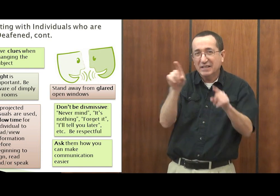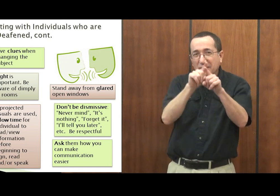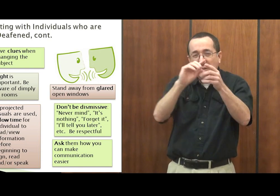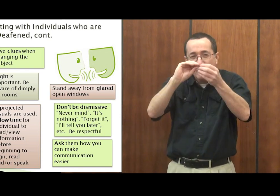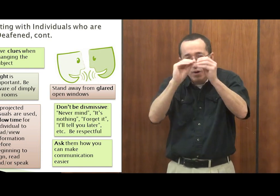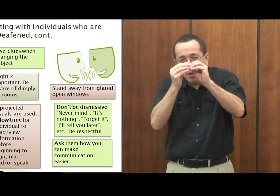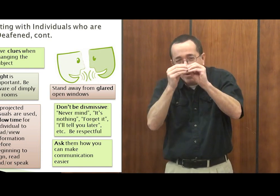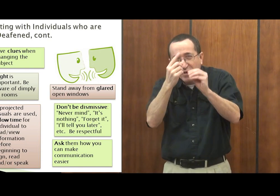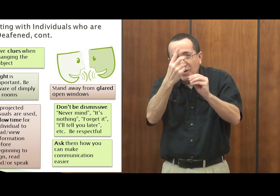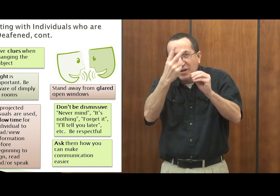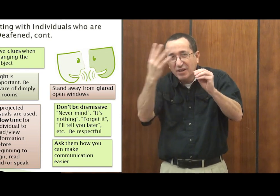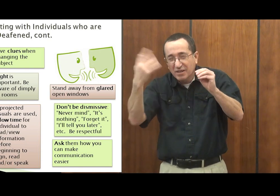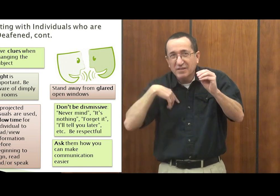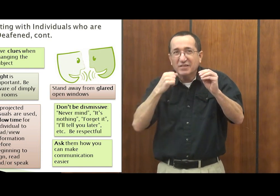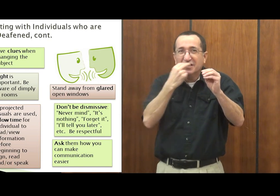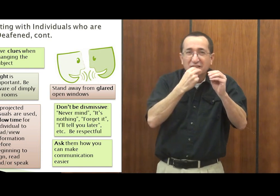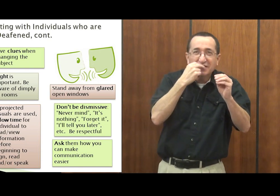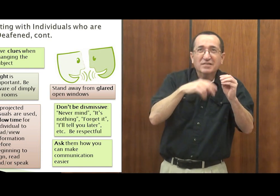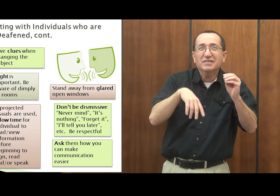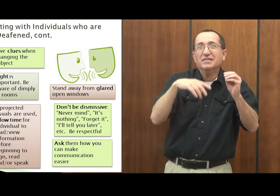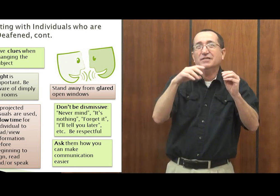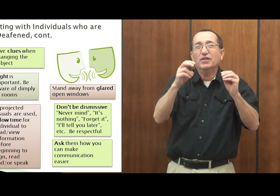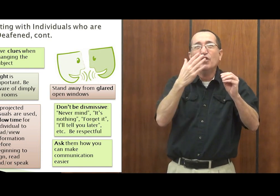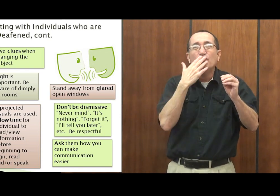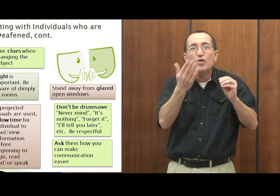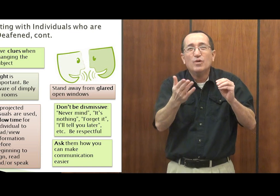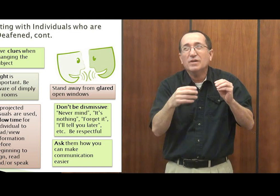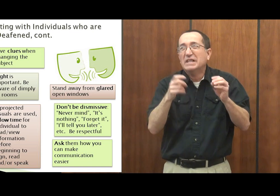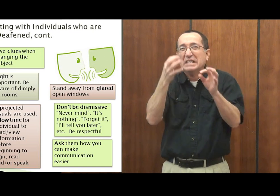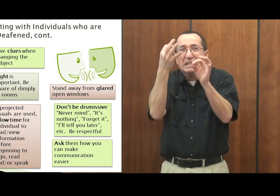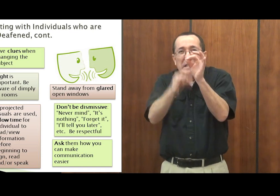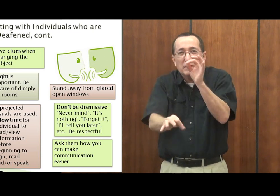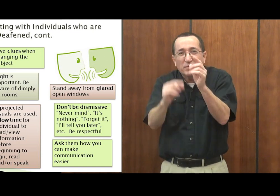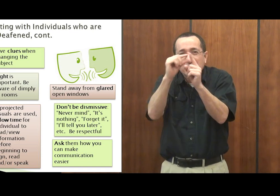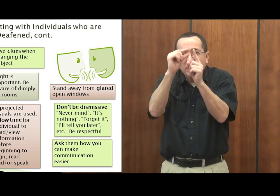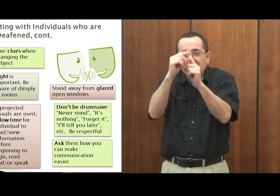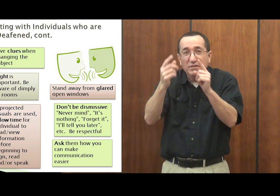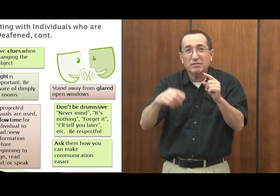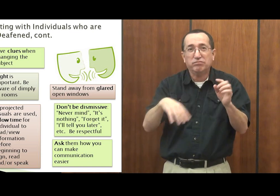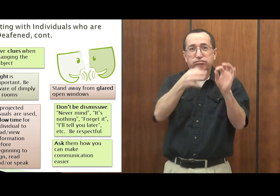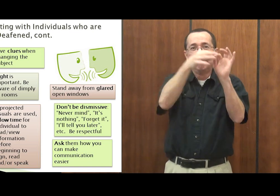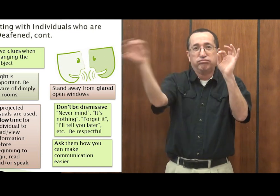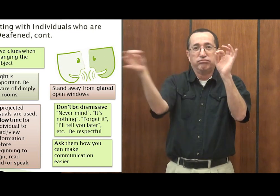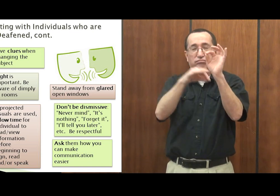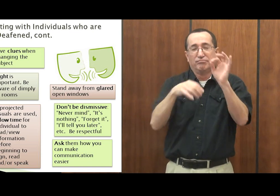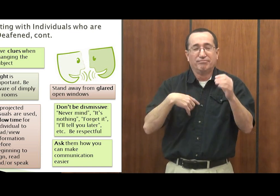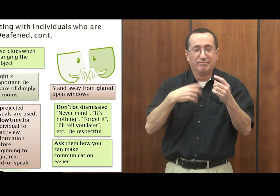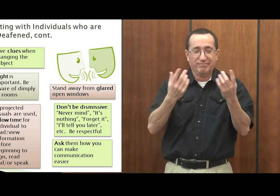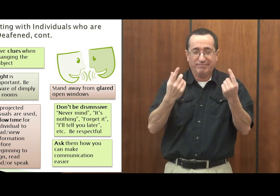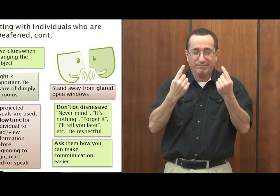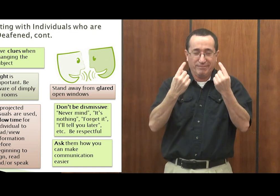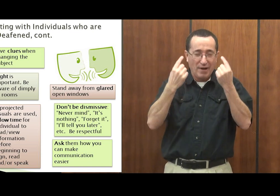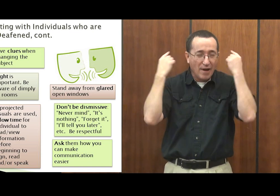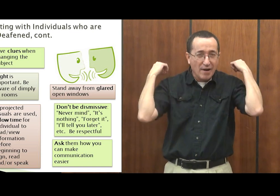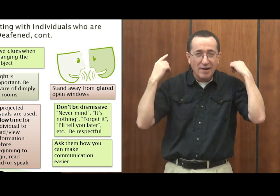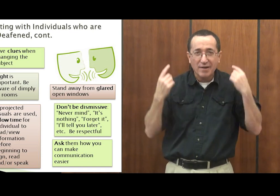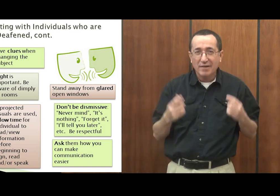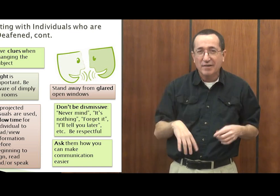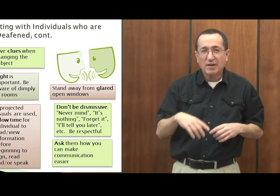5%. I get the numbers 1, 3, 4, 5 or good and thank you, those kinds of things. If someone says a complete